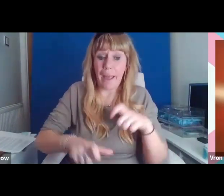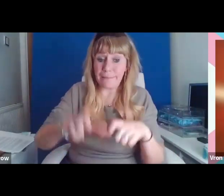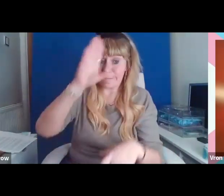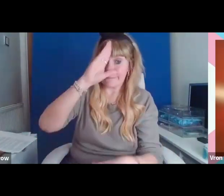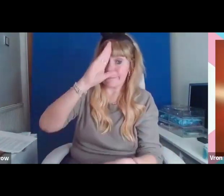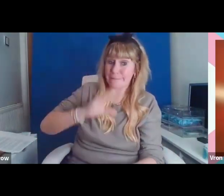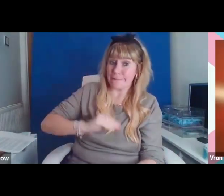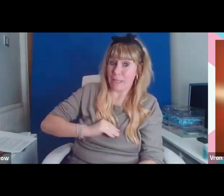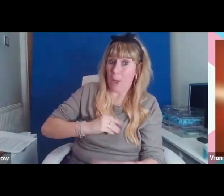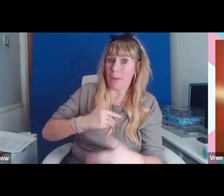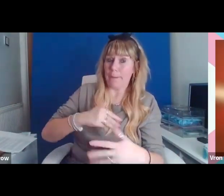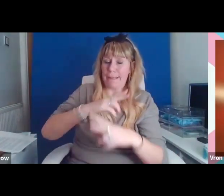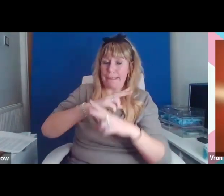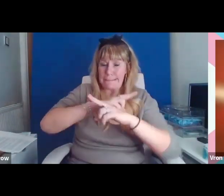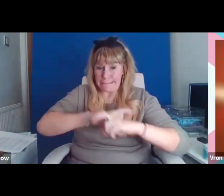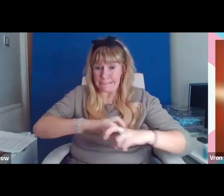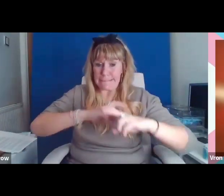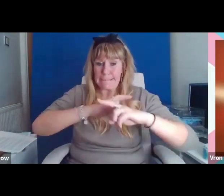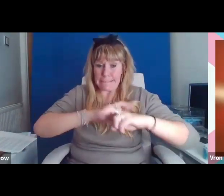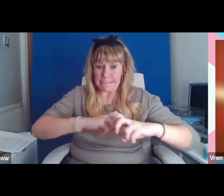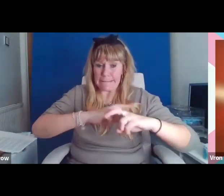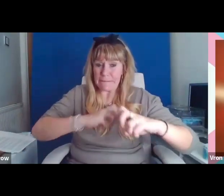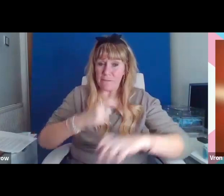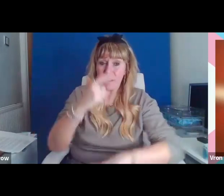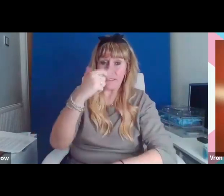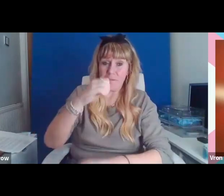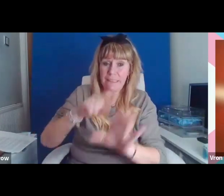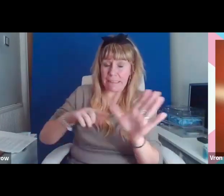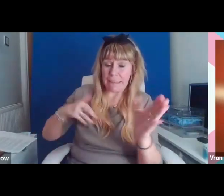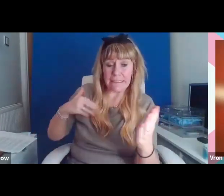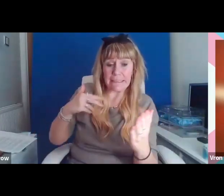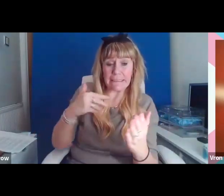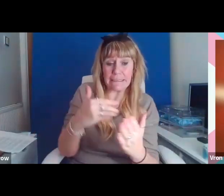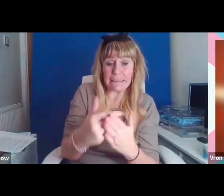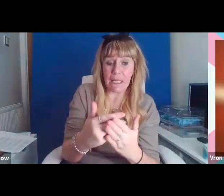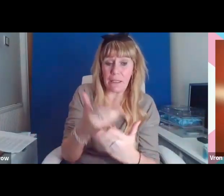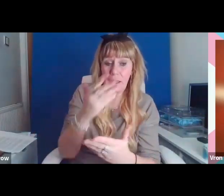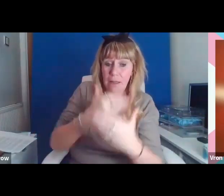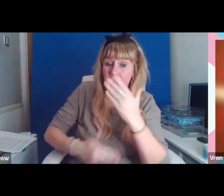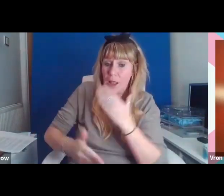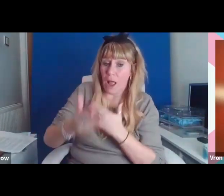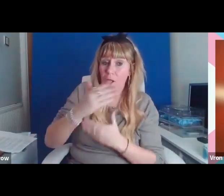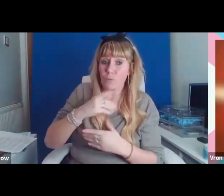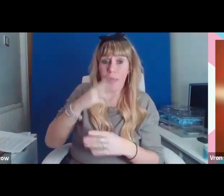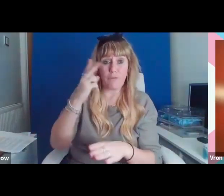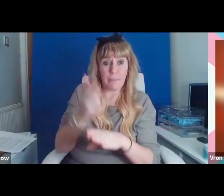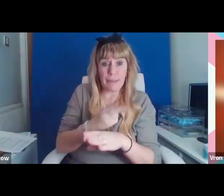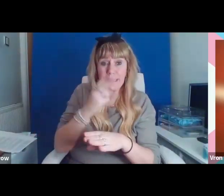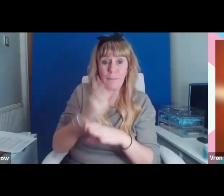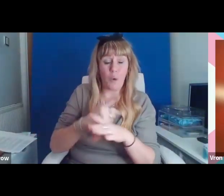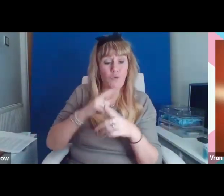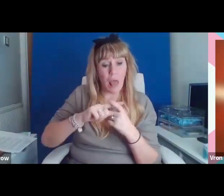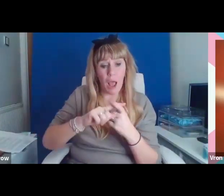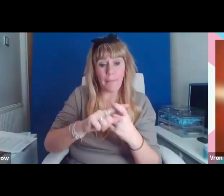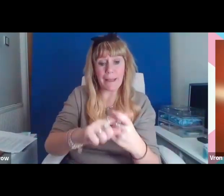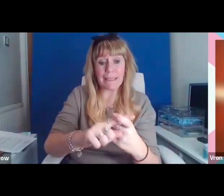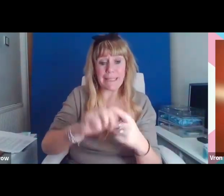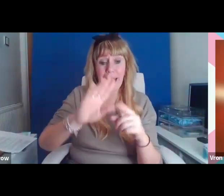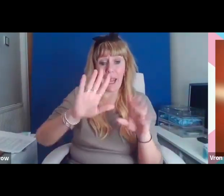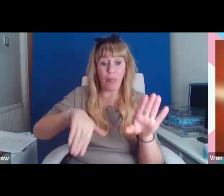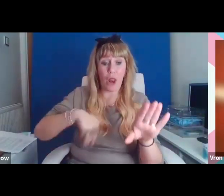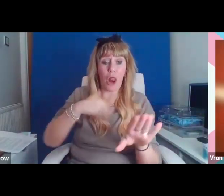Study after study for 70 years all show that with grace and repeatable reliability in the long term.